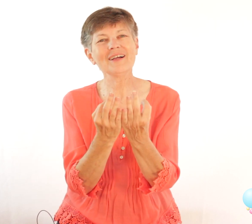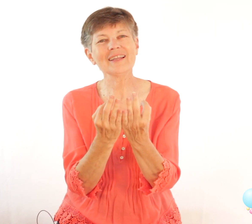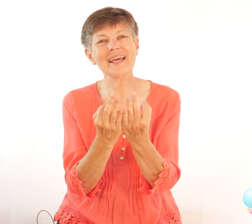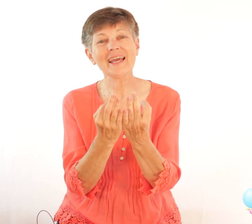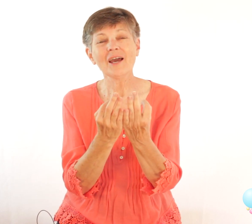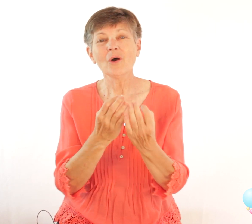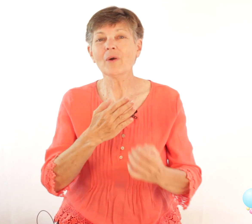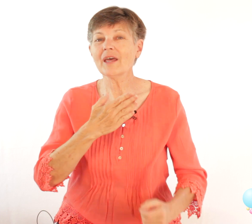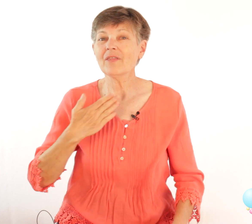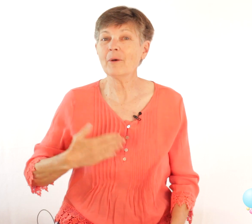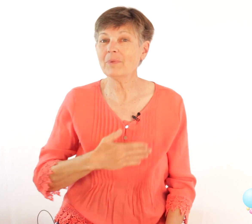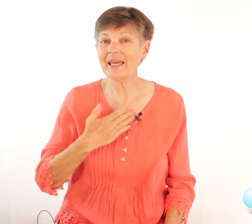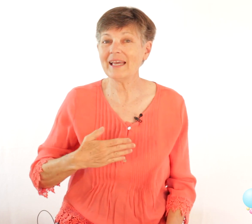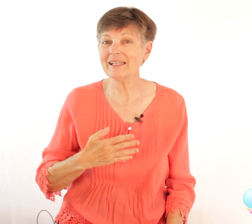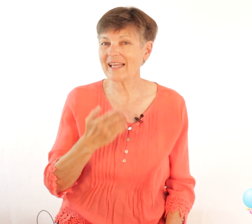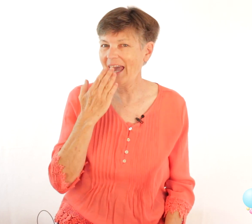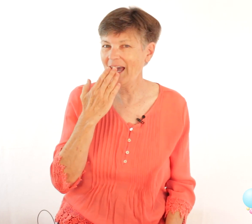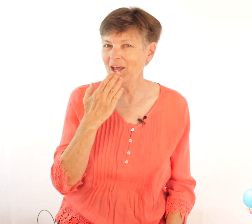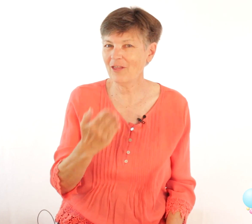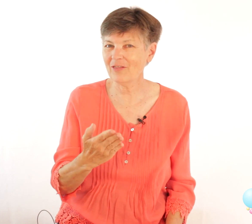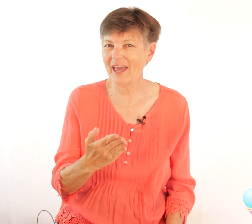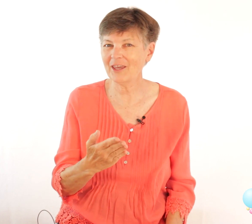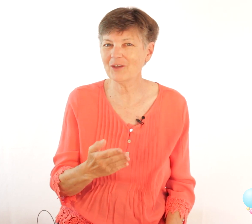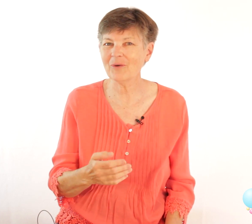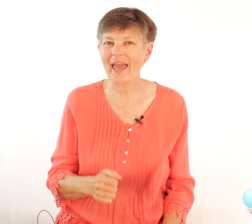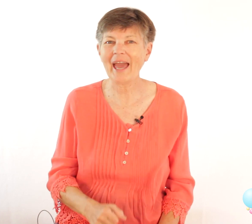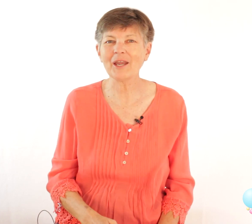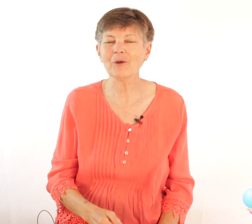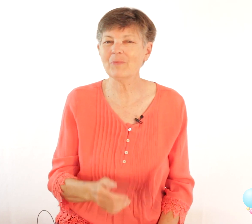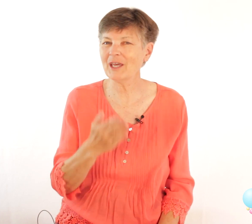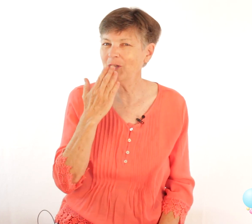with a please and a thank you and a big